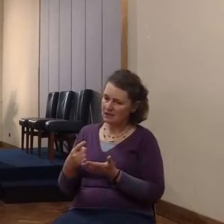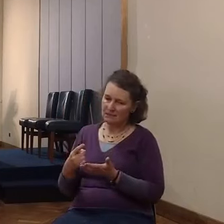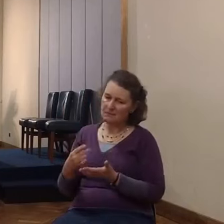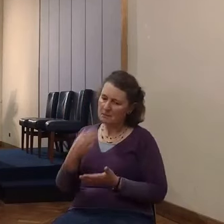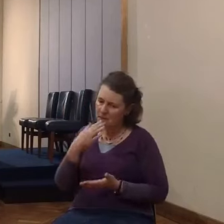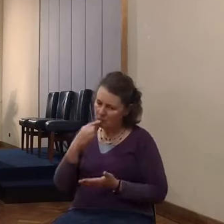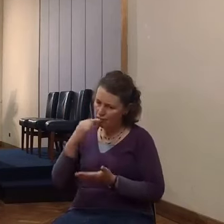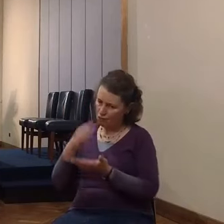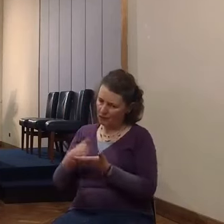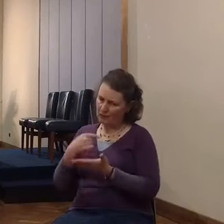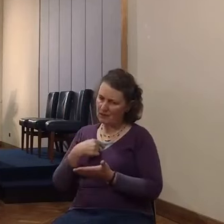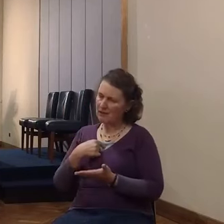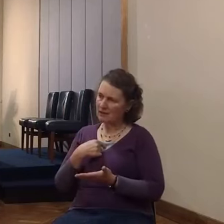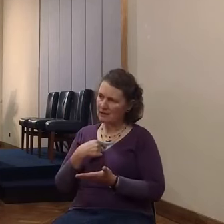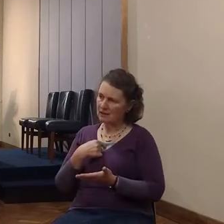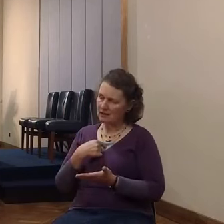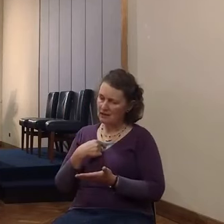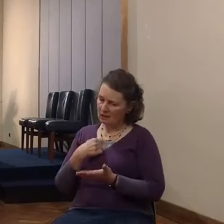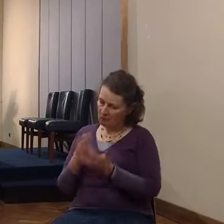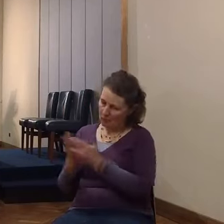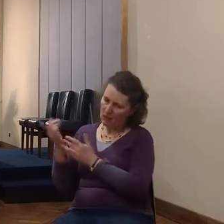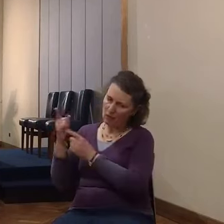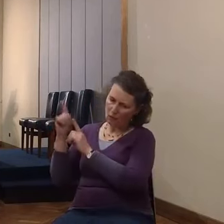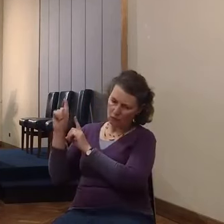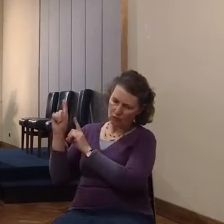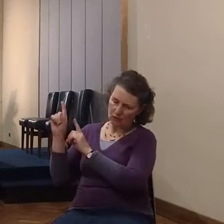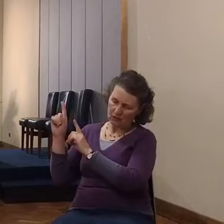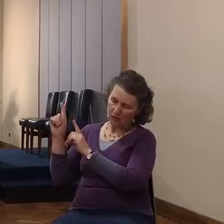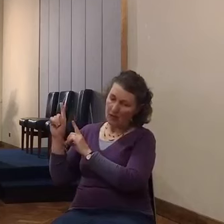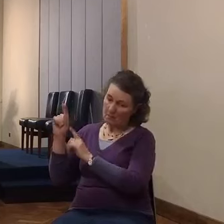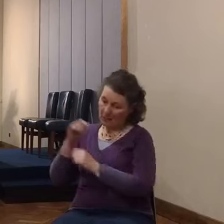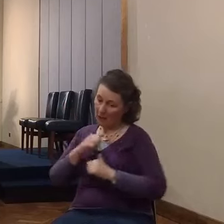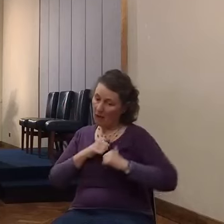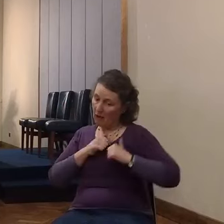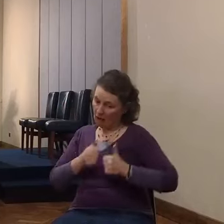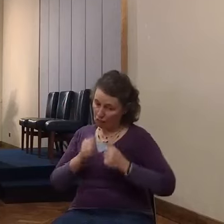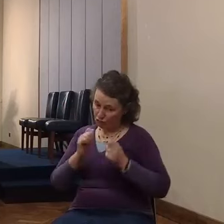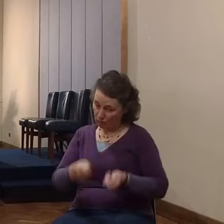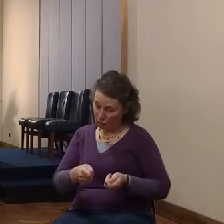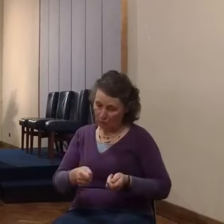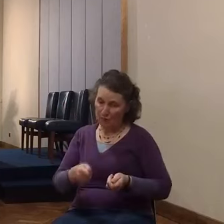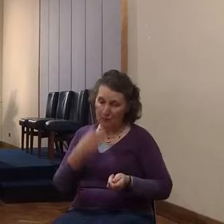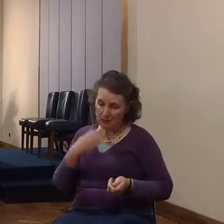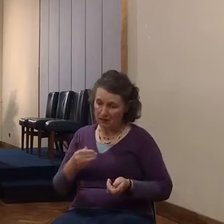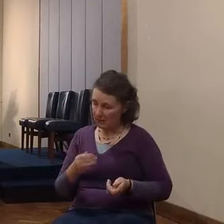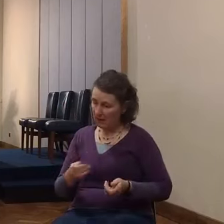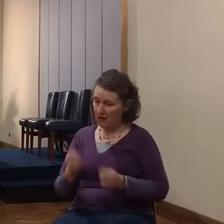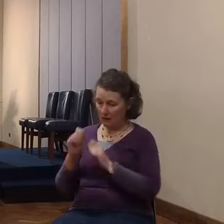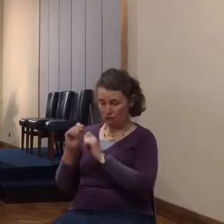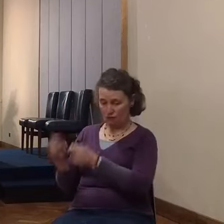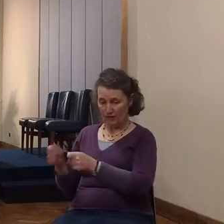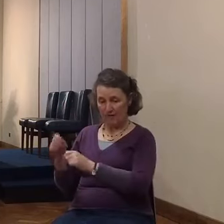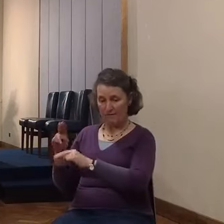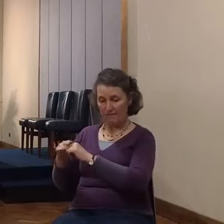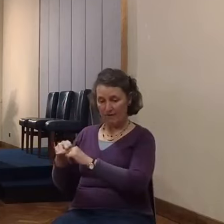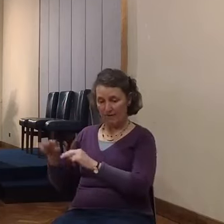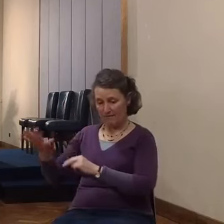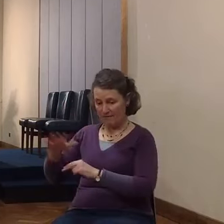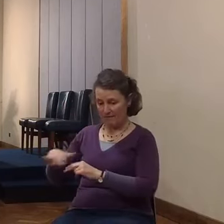you kindness, that you will also show kindness unto my father's house, and give me a true token